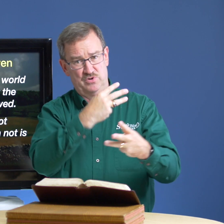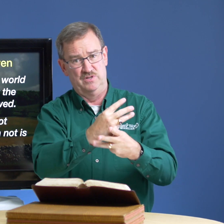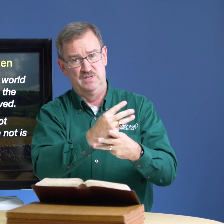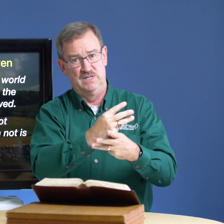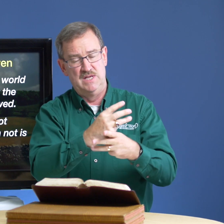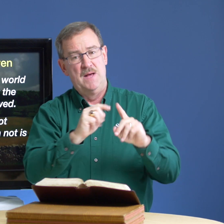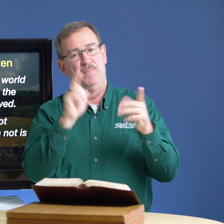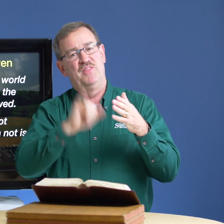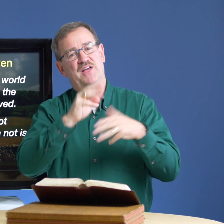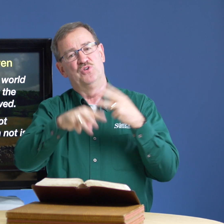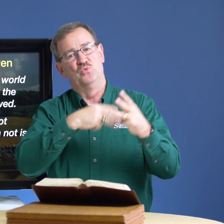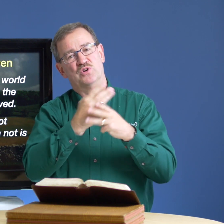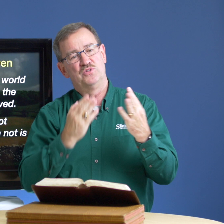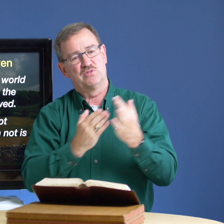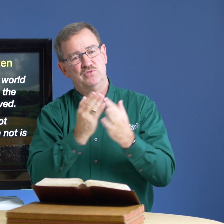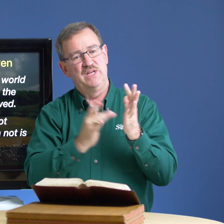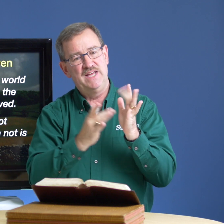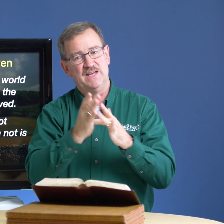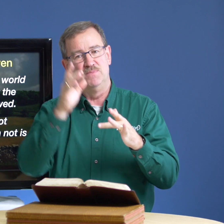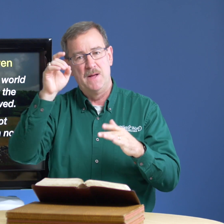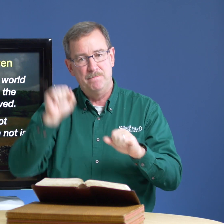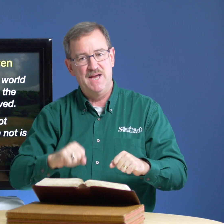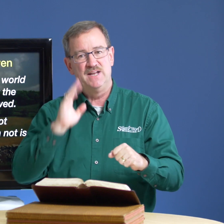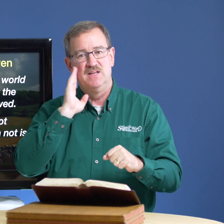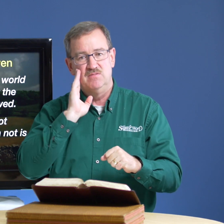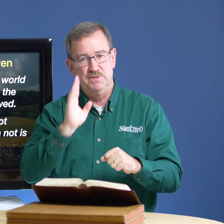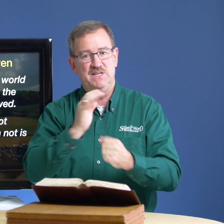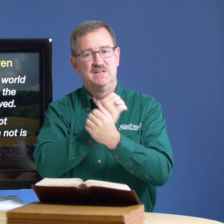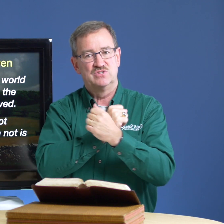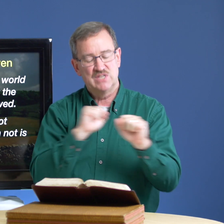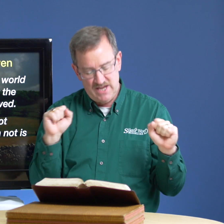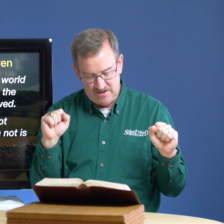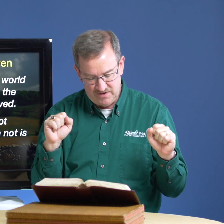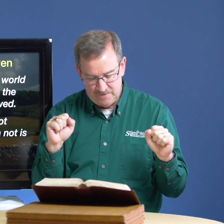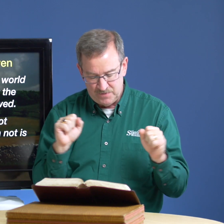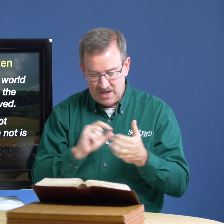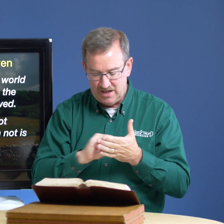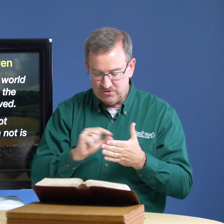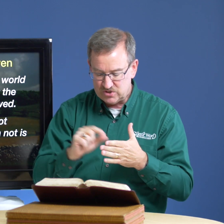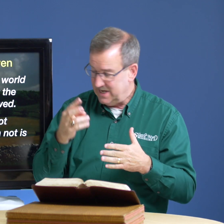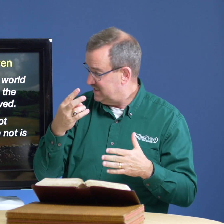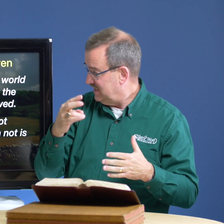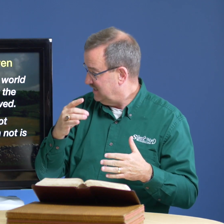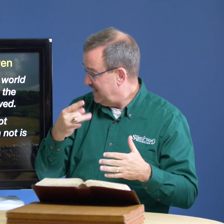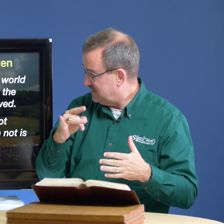world but that the world through him might be saved and verse 18 18